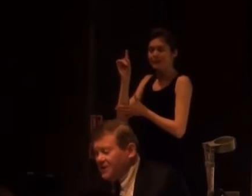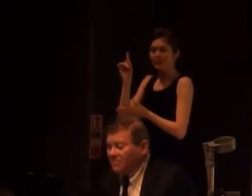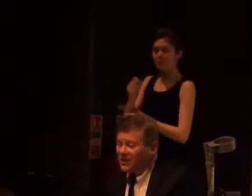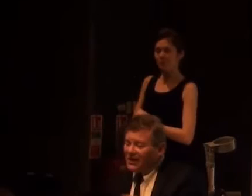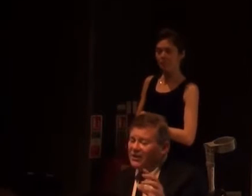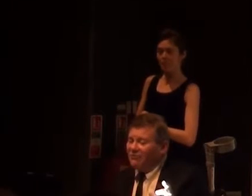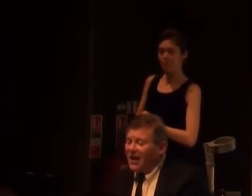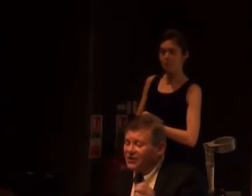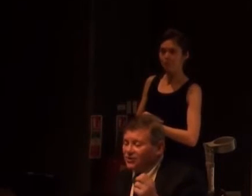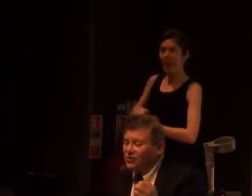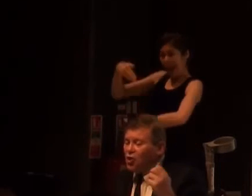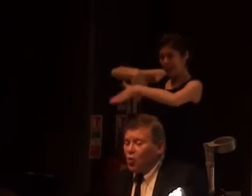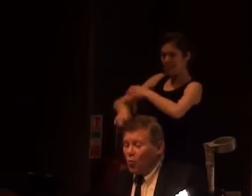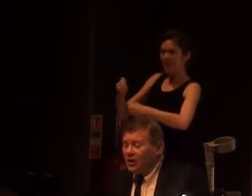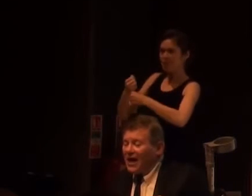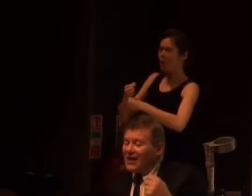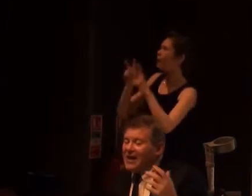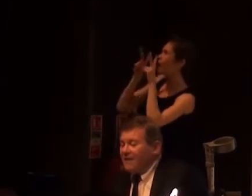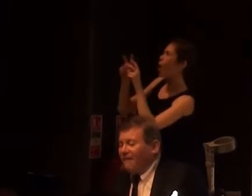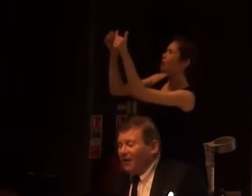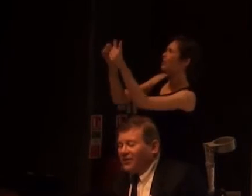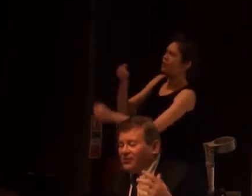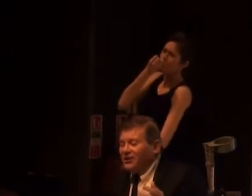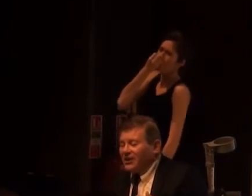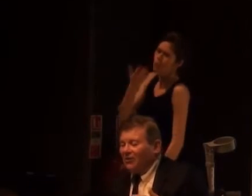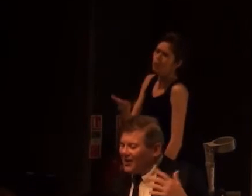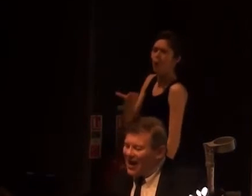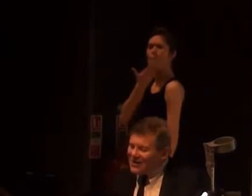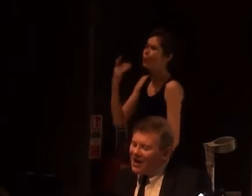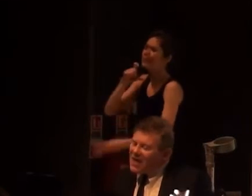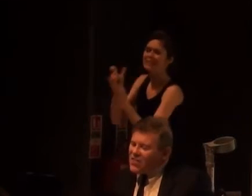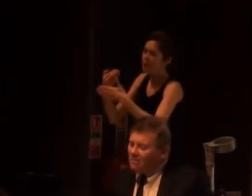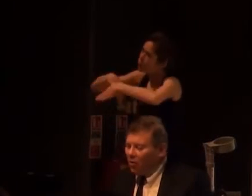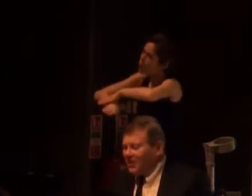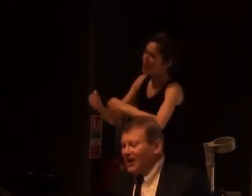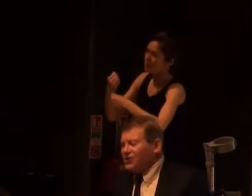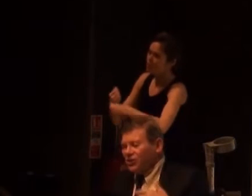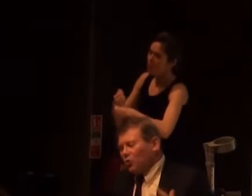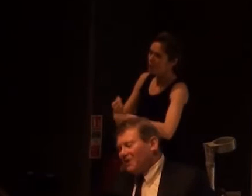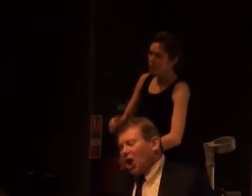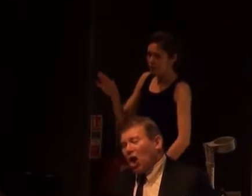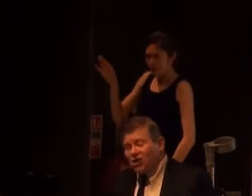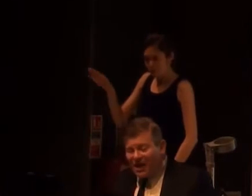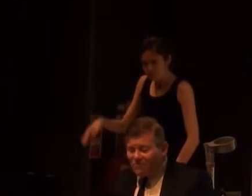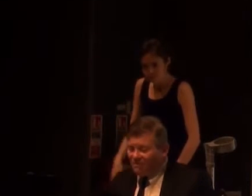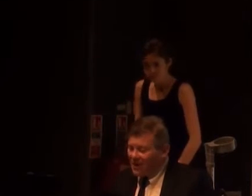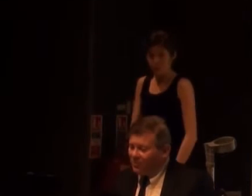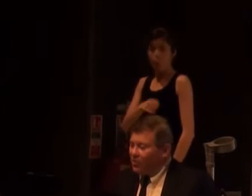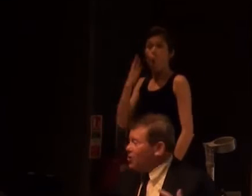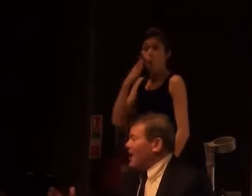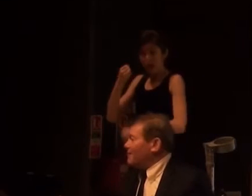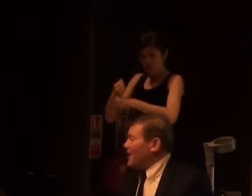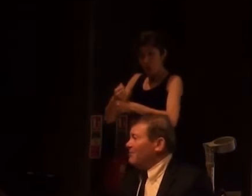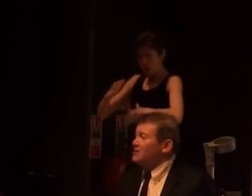pictures, particularly in the Renaissance, were done 500 years ago. And at that time, in the population, there would have been a large number of